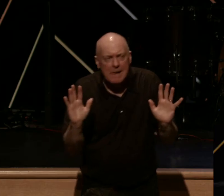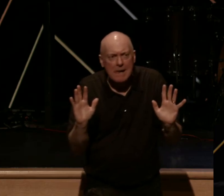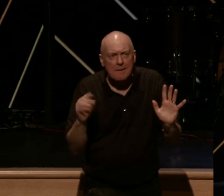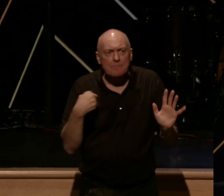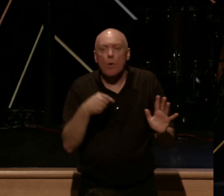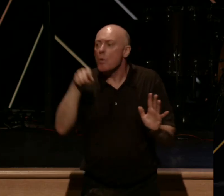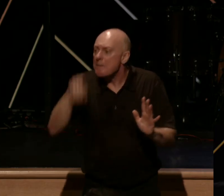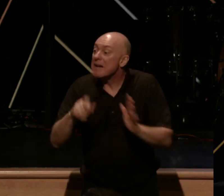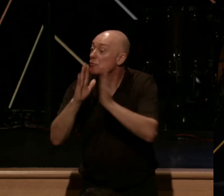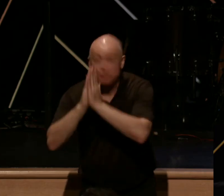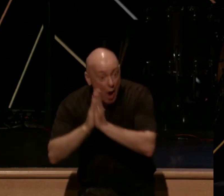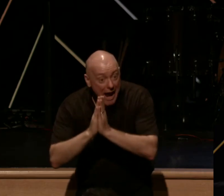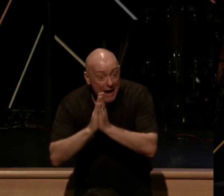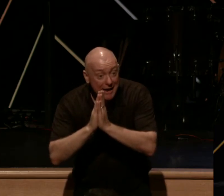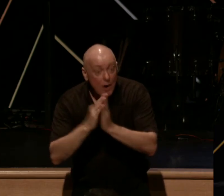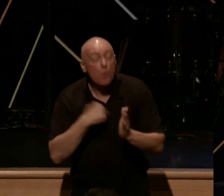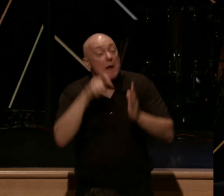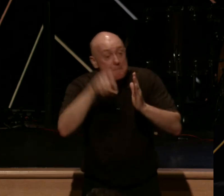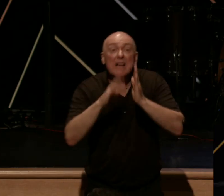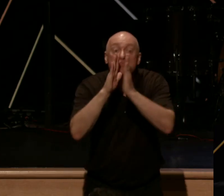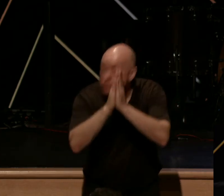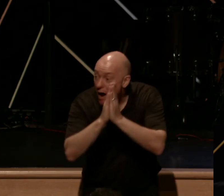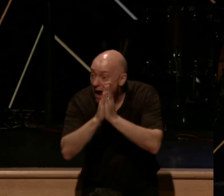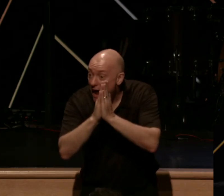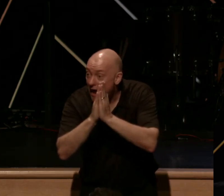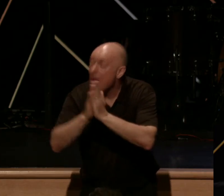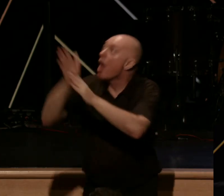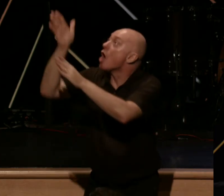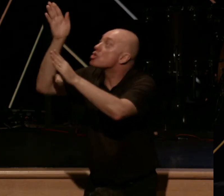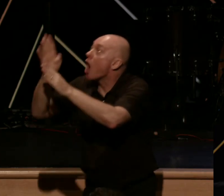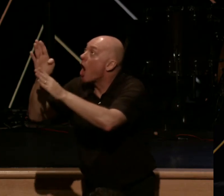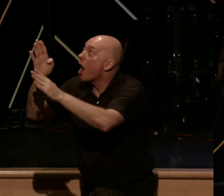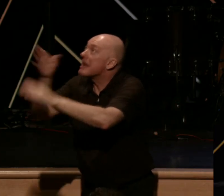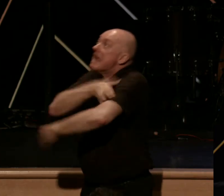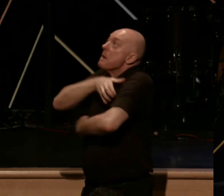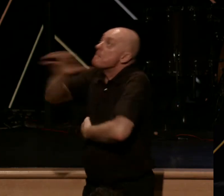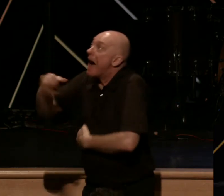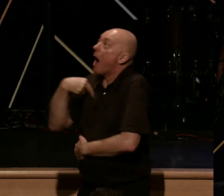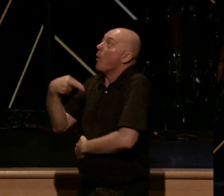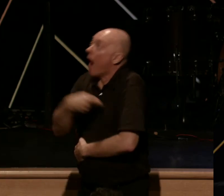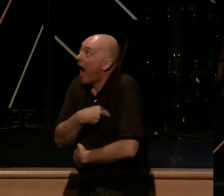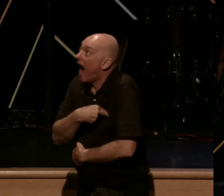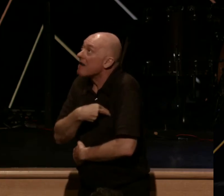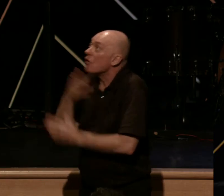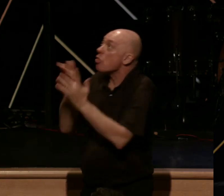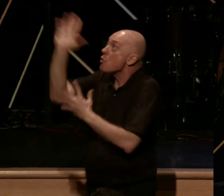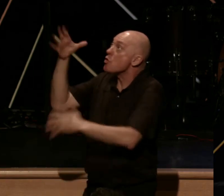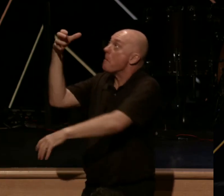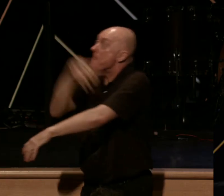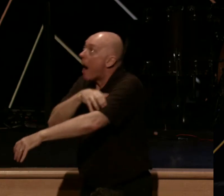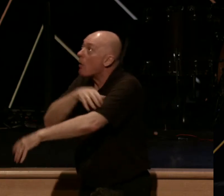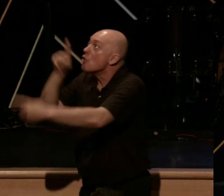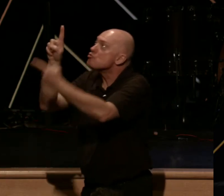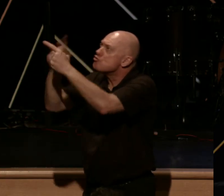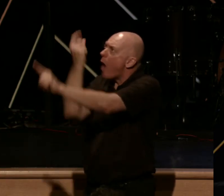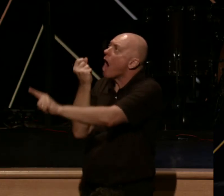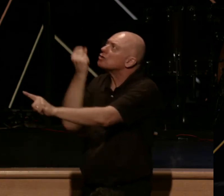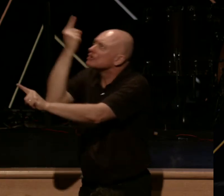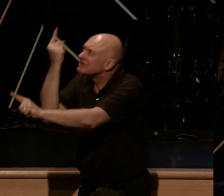must pray. We must pray that God would empower us supernaturally to comprehend this